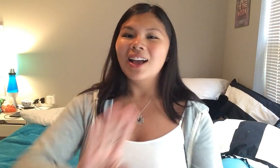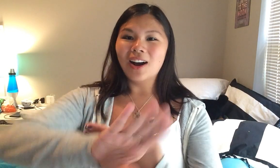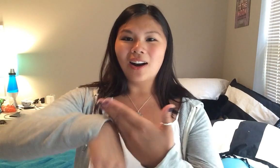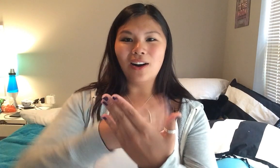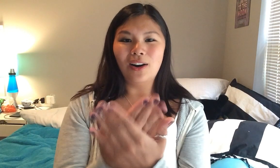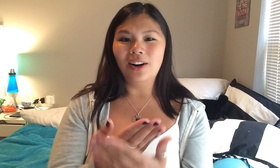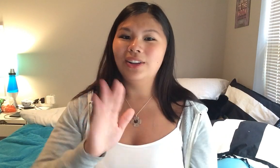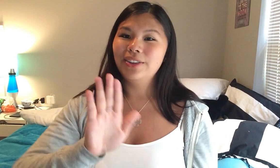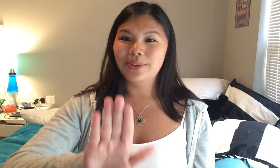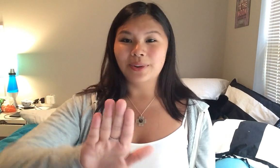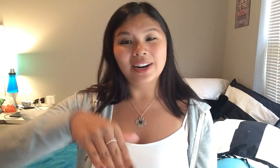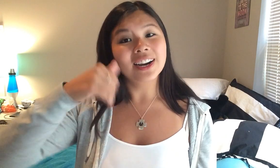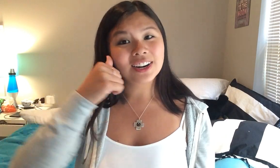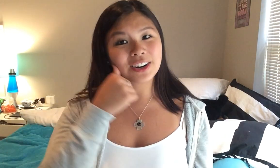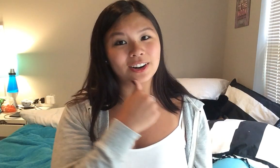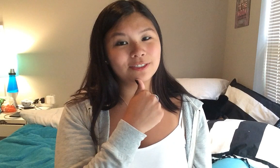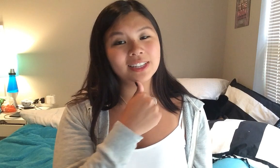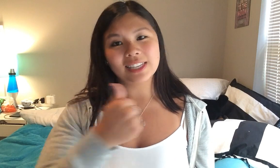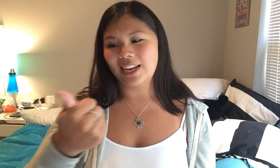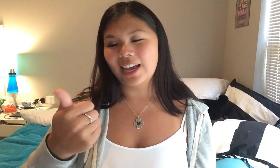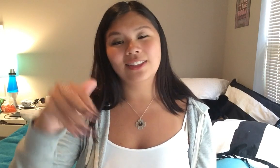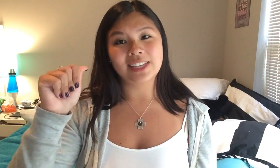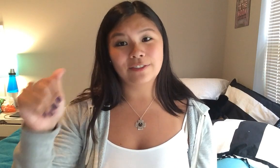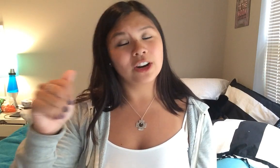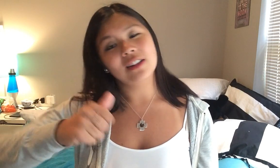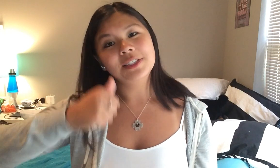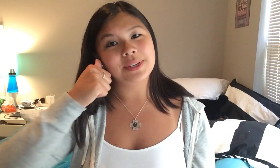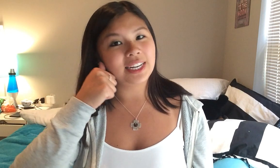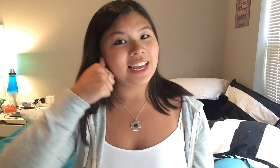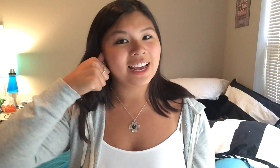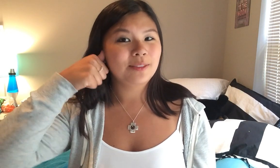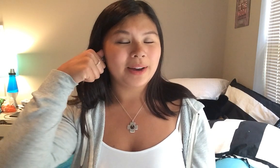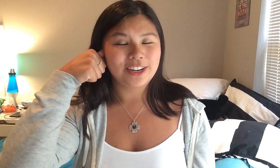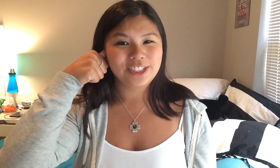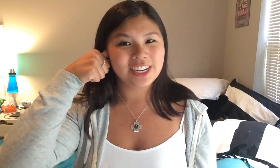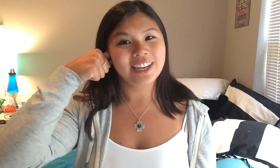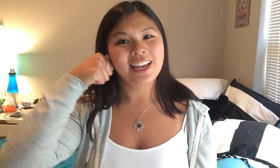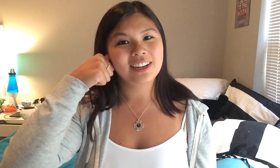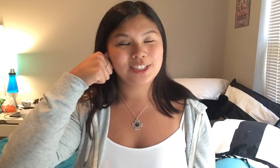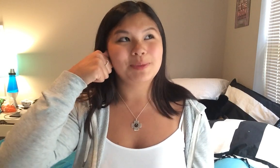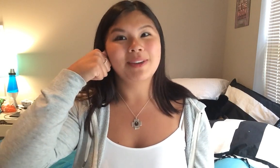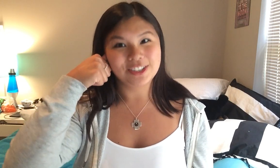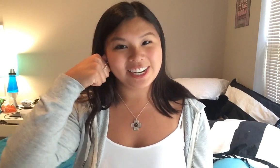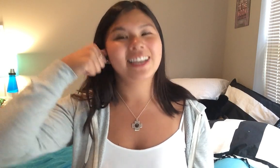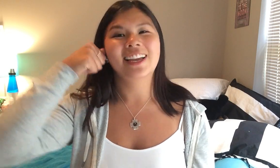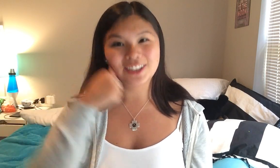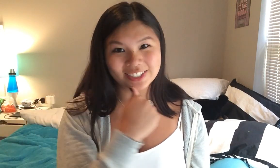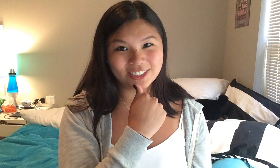now all your girlfriends and again sign for girl and so you take an a hand by your chin excuse me by your cheek and goes down to